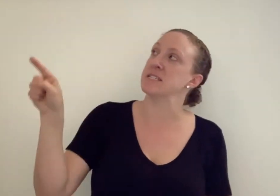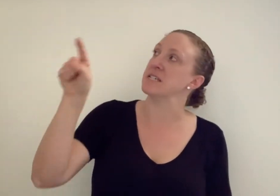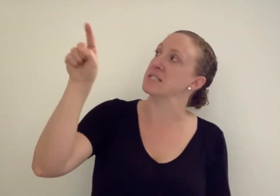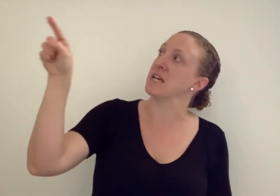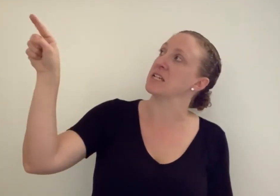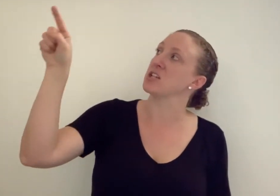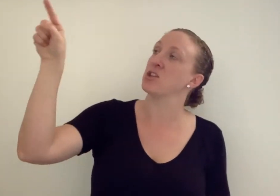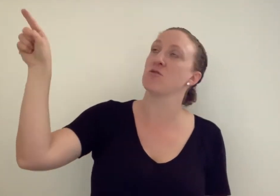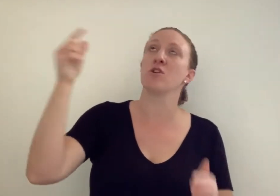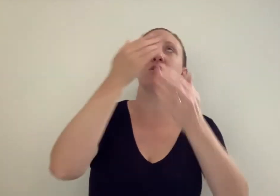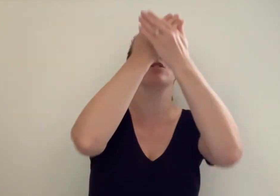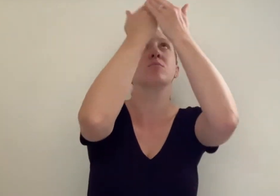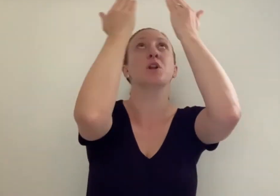zigzagged through the blue.